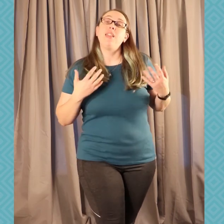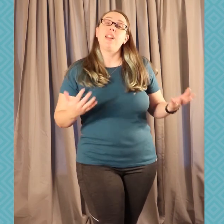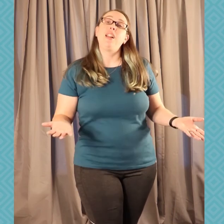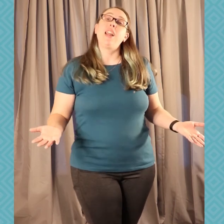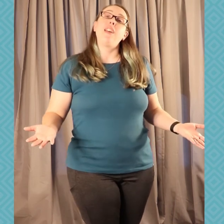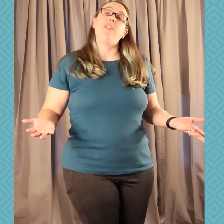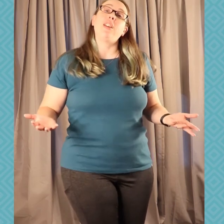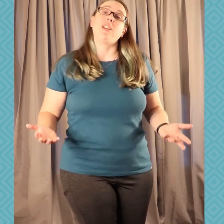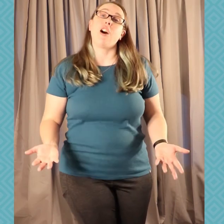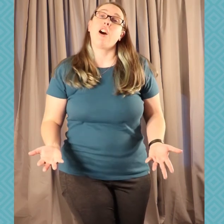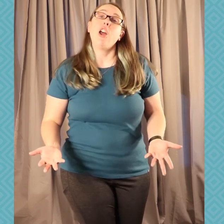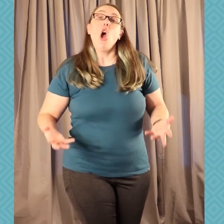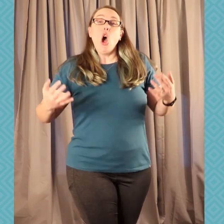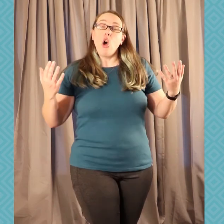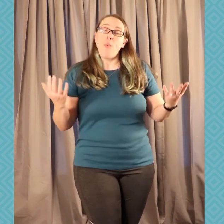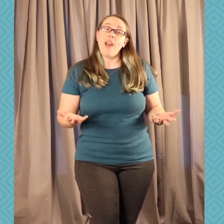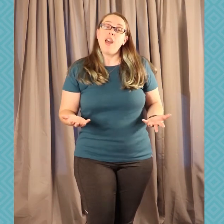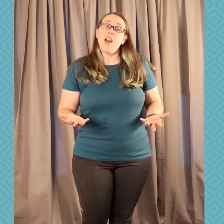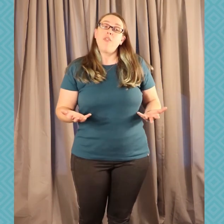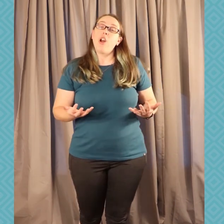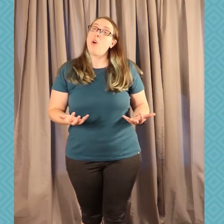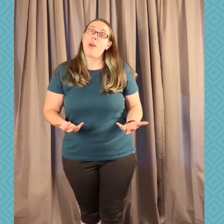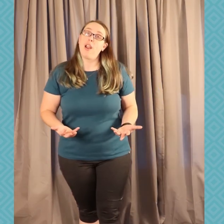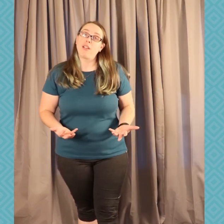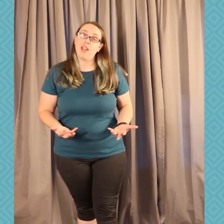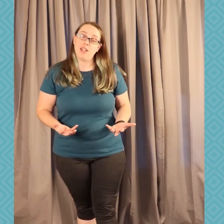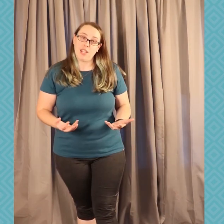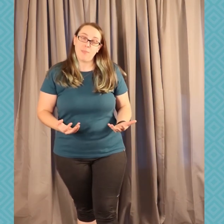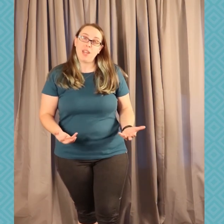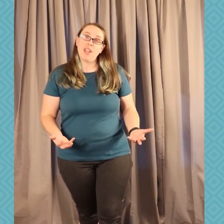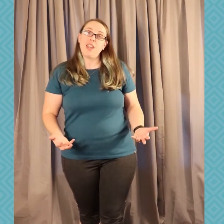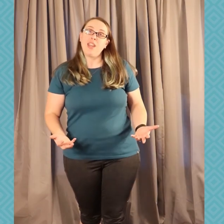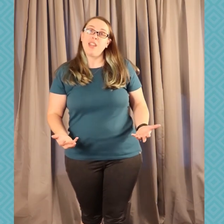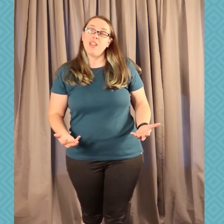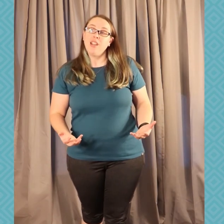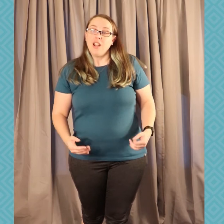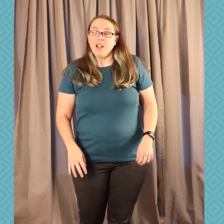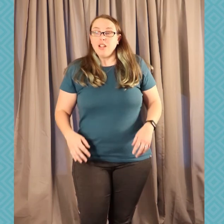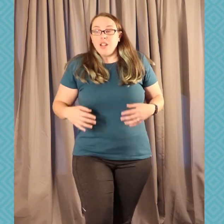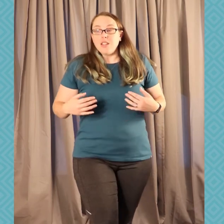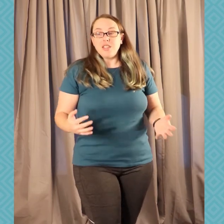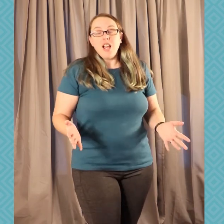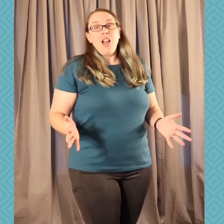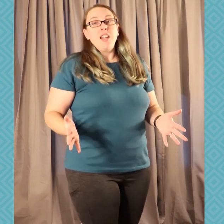has my little aphid gone? Oh where, oh where can he be?